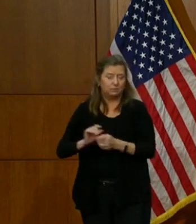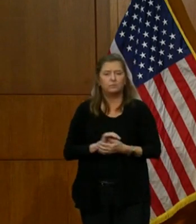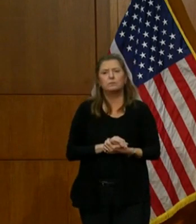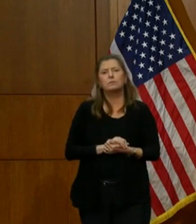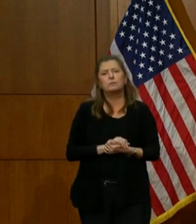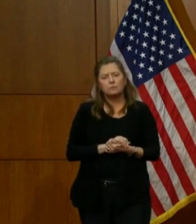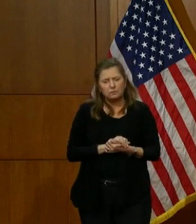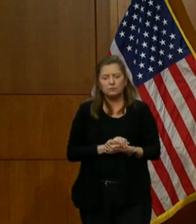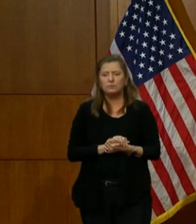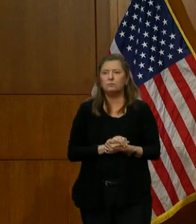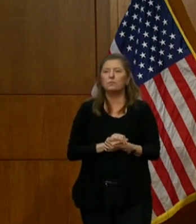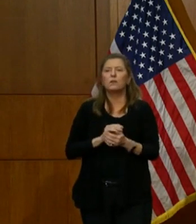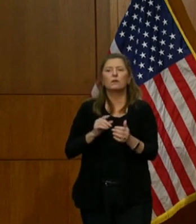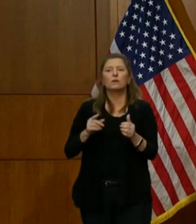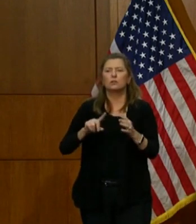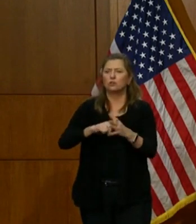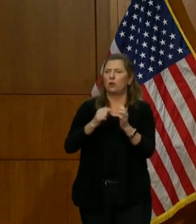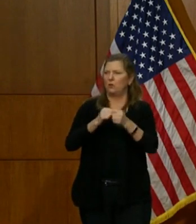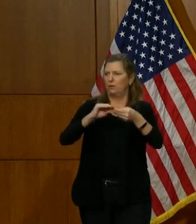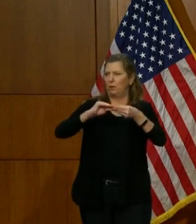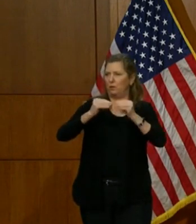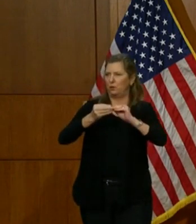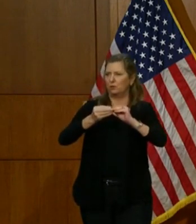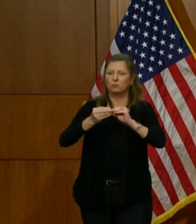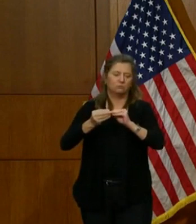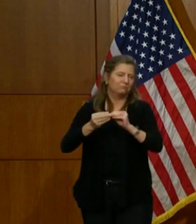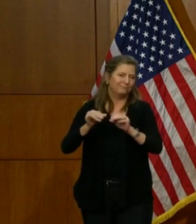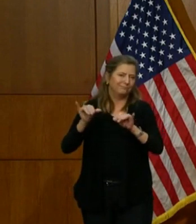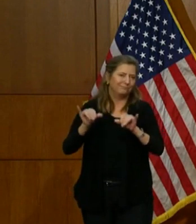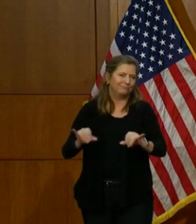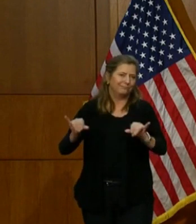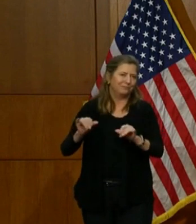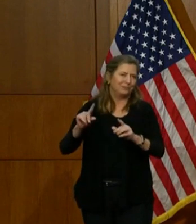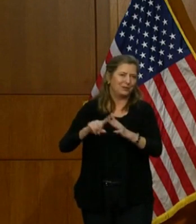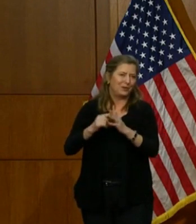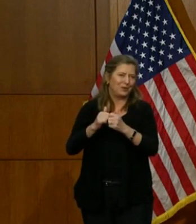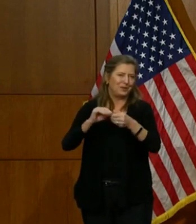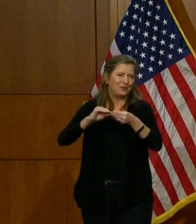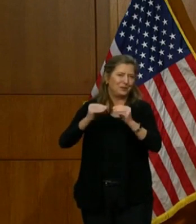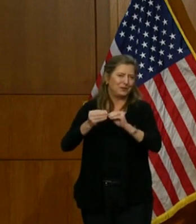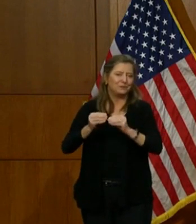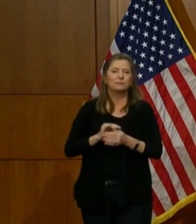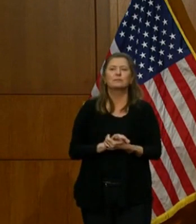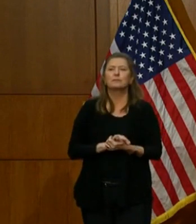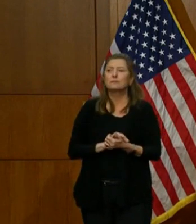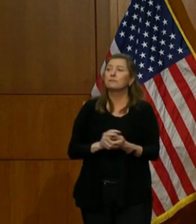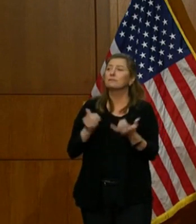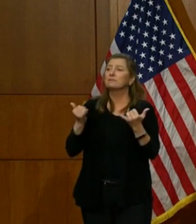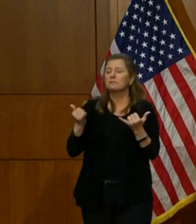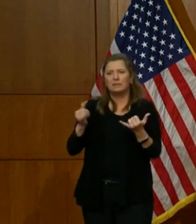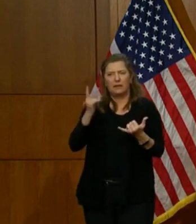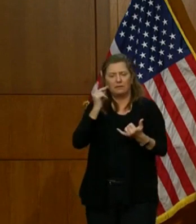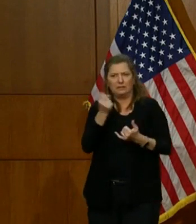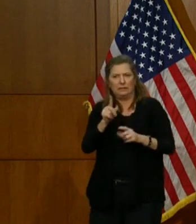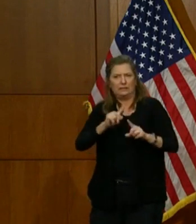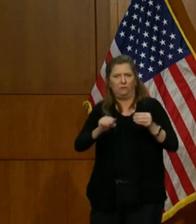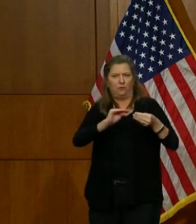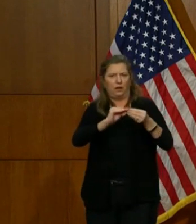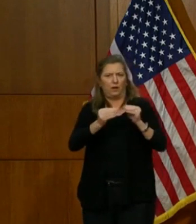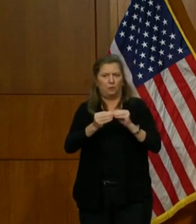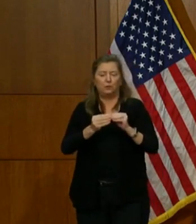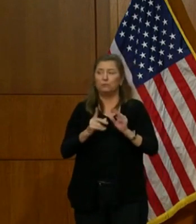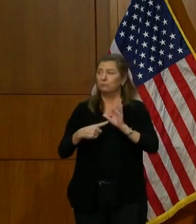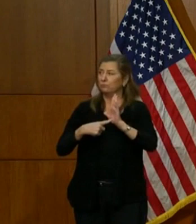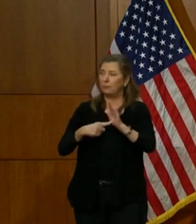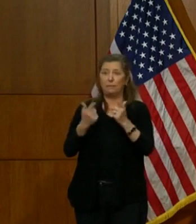So let's start with the numbers, like we always do. Today, we're looking at a few different numbers, and let's start